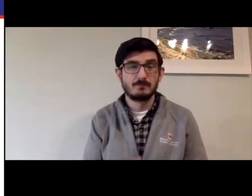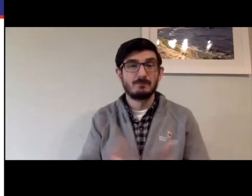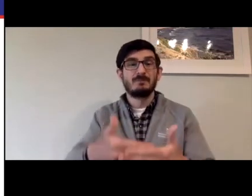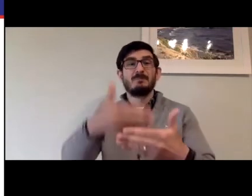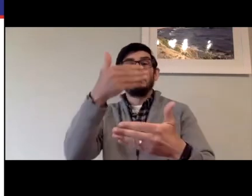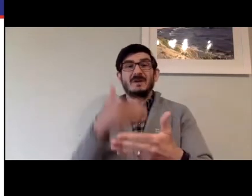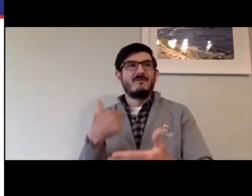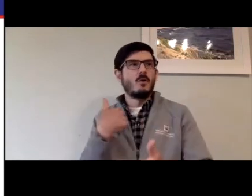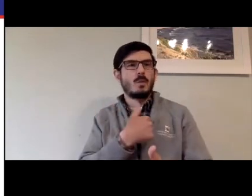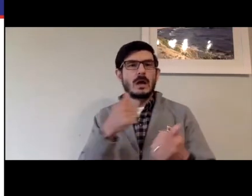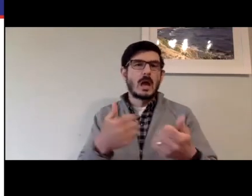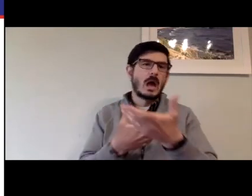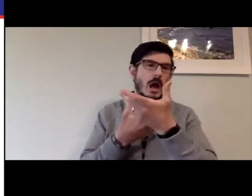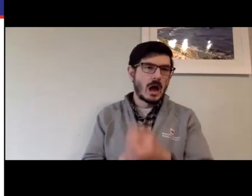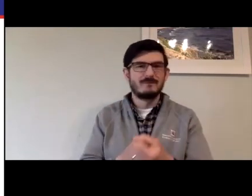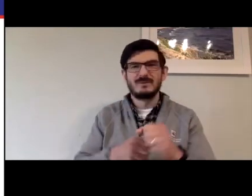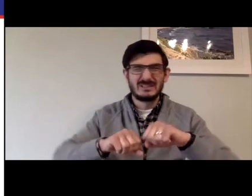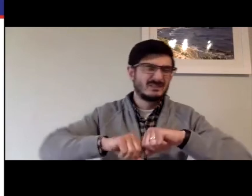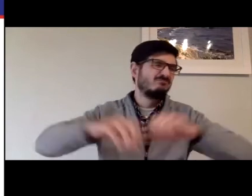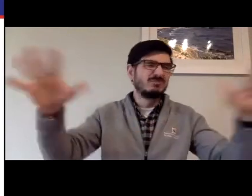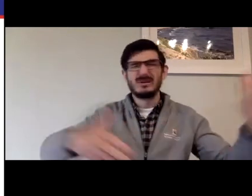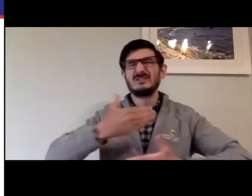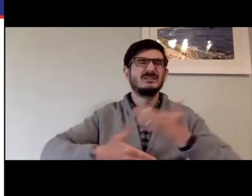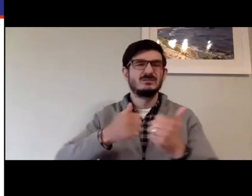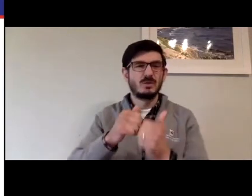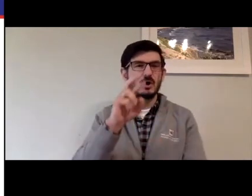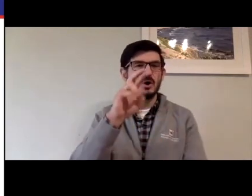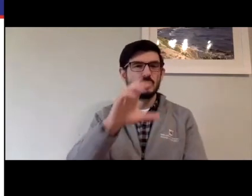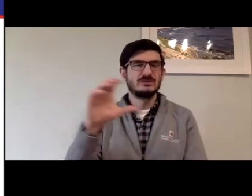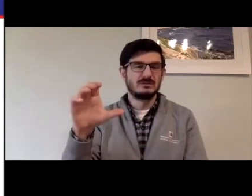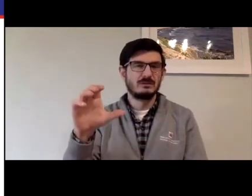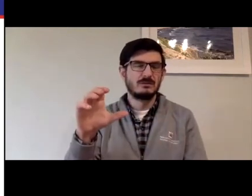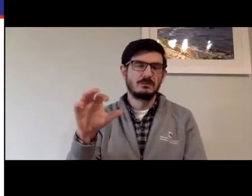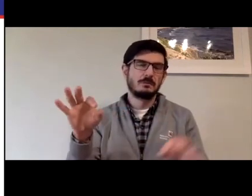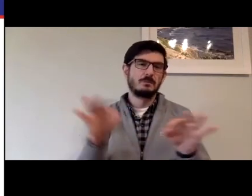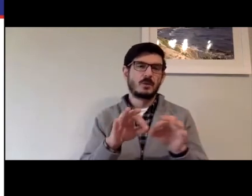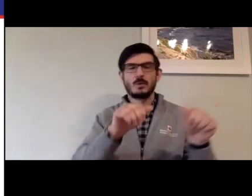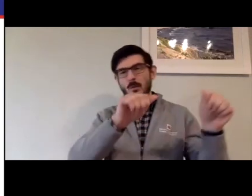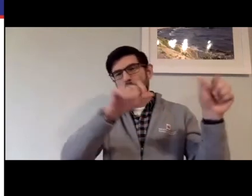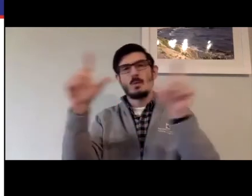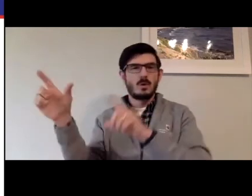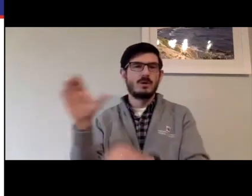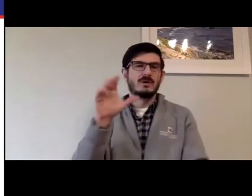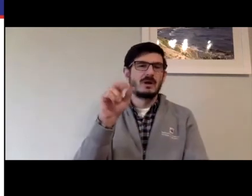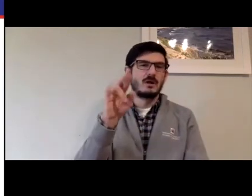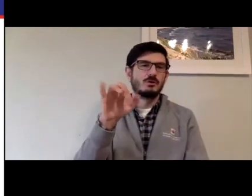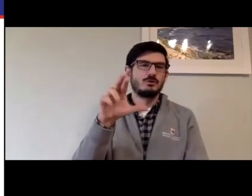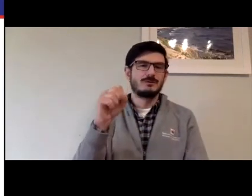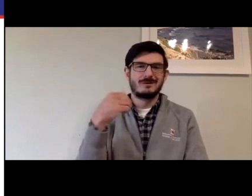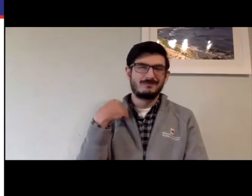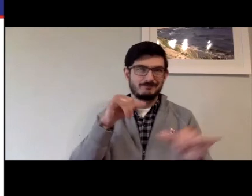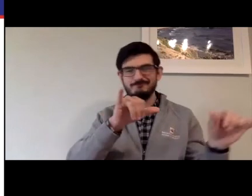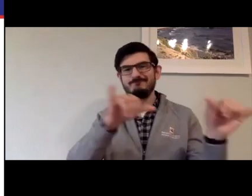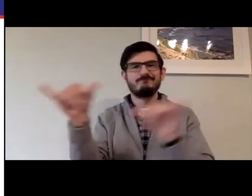Maybe some are doing better than another. But before we have full-fledged confidence in a rollout of RTT